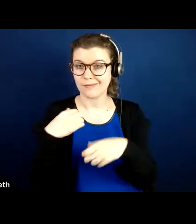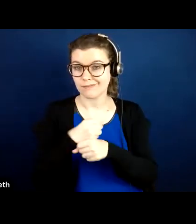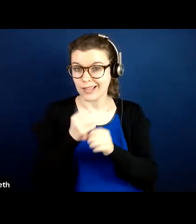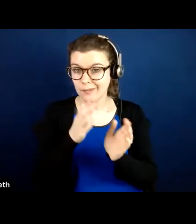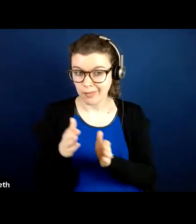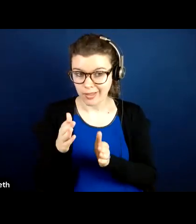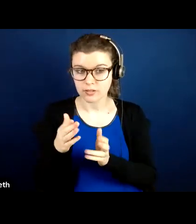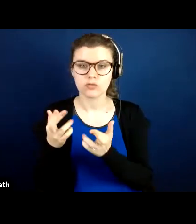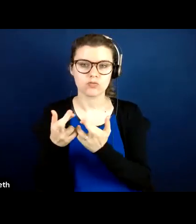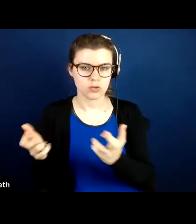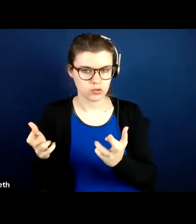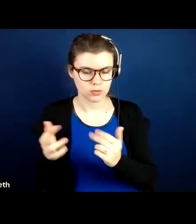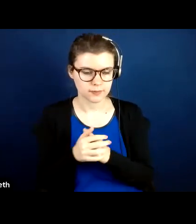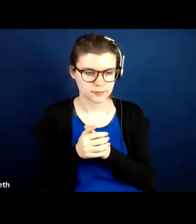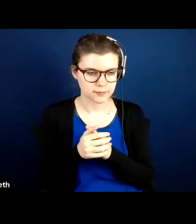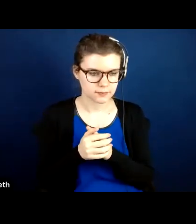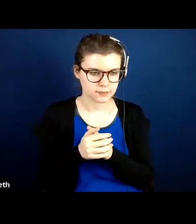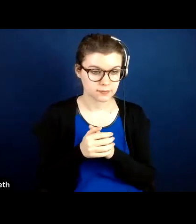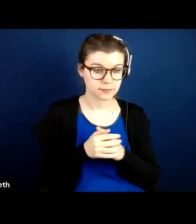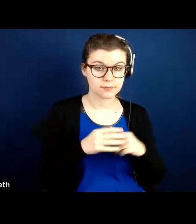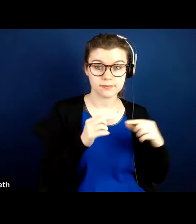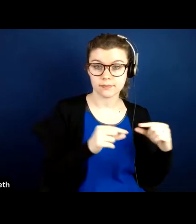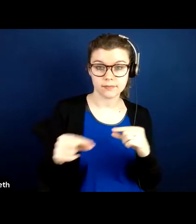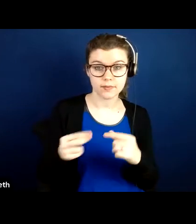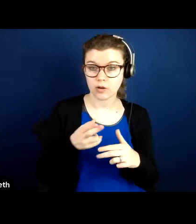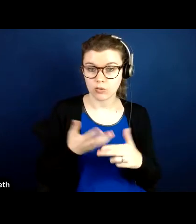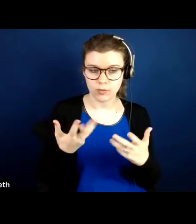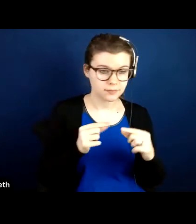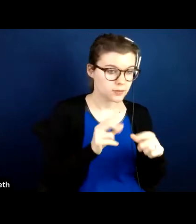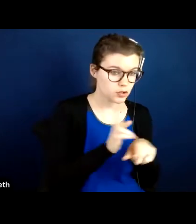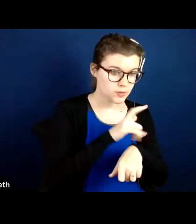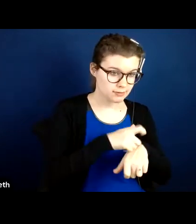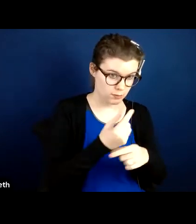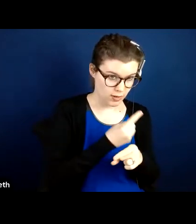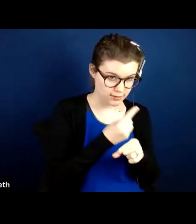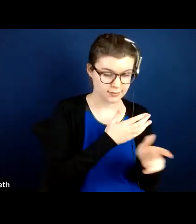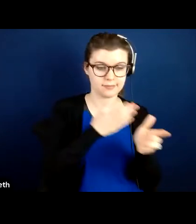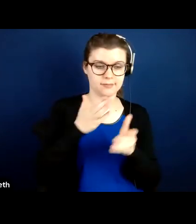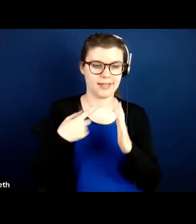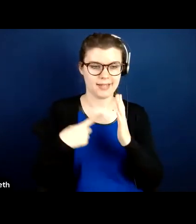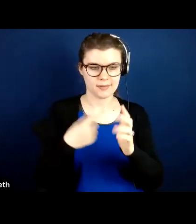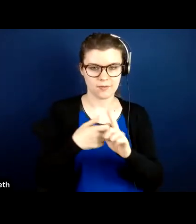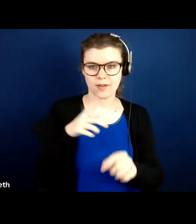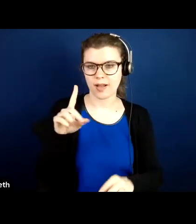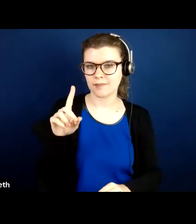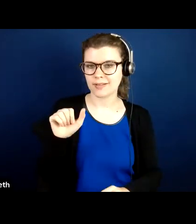and resources. The buttons are using time wisely, an example from Daniel who's a character within the